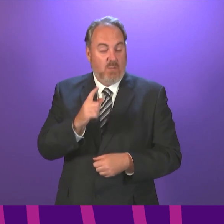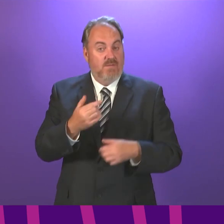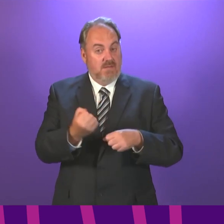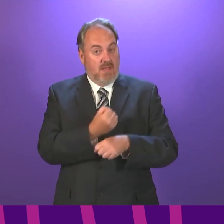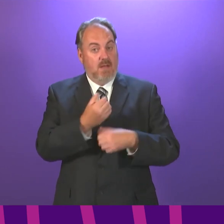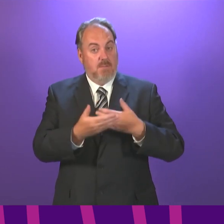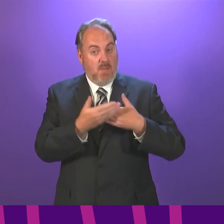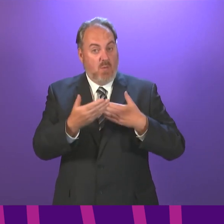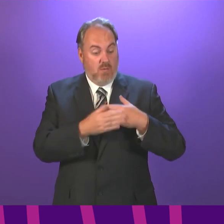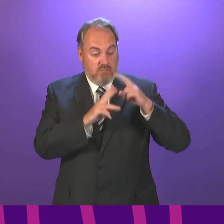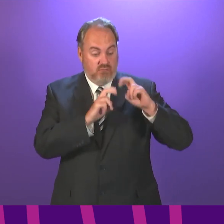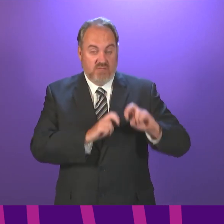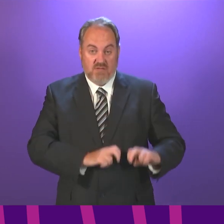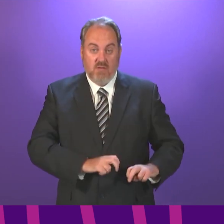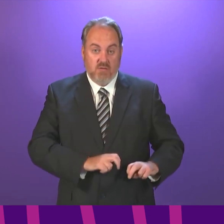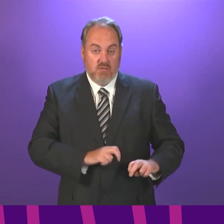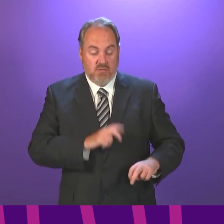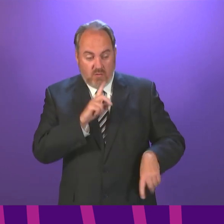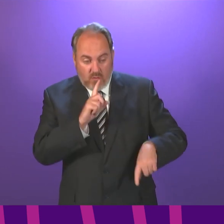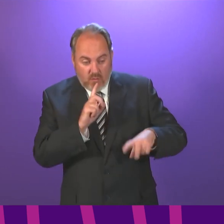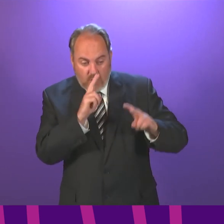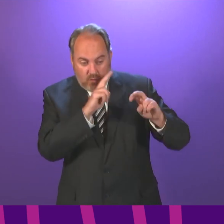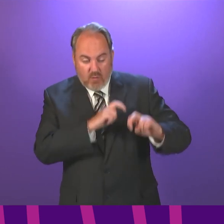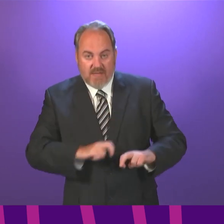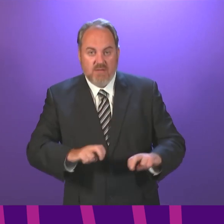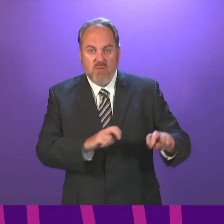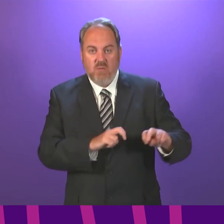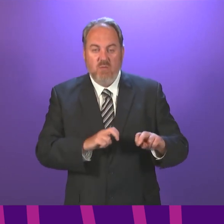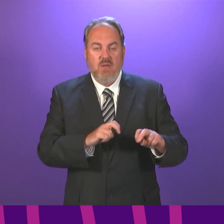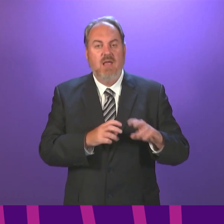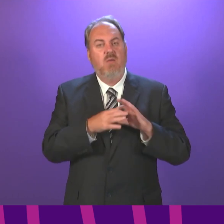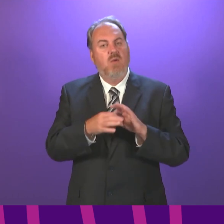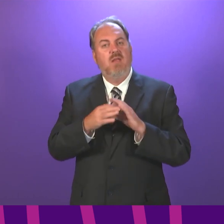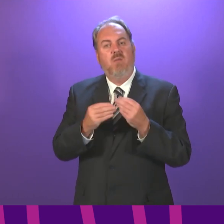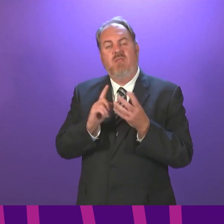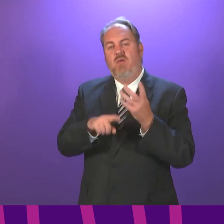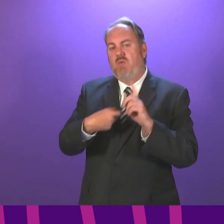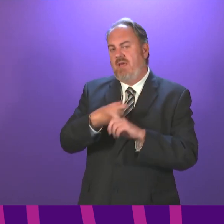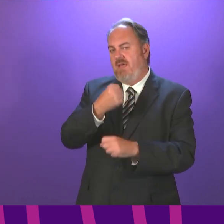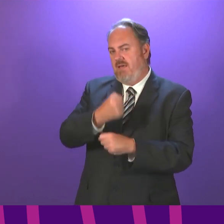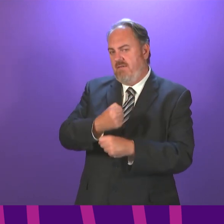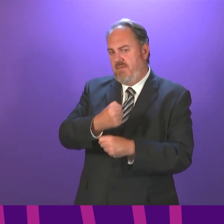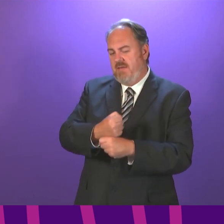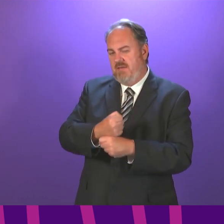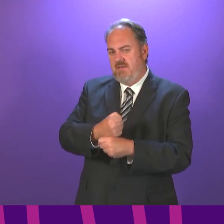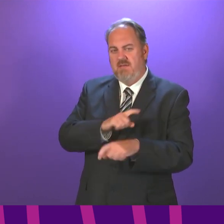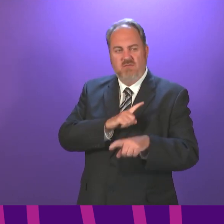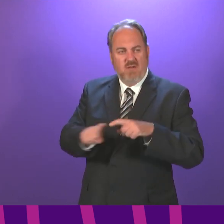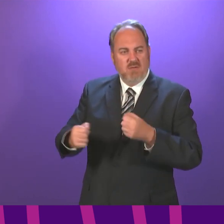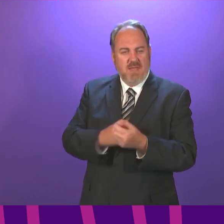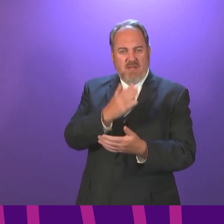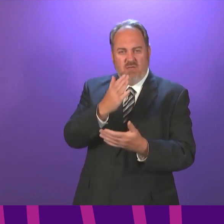underway, including work that I know the UK Government has been doing, looking at making sure that there are